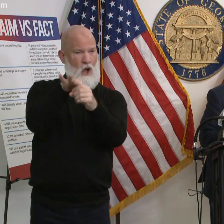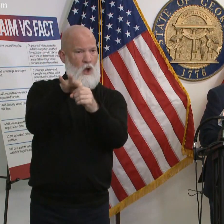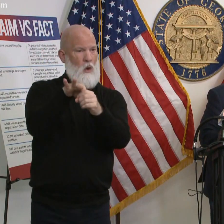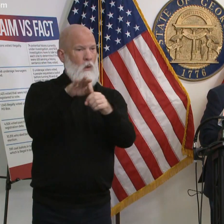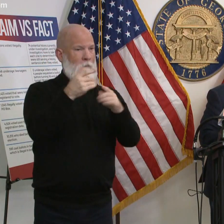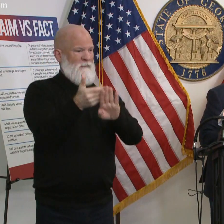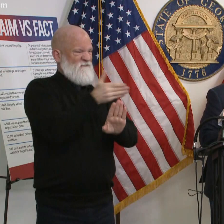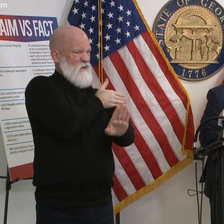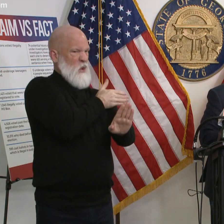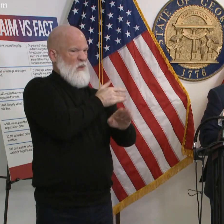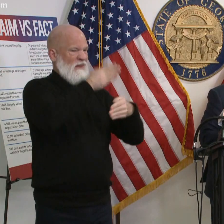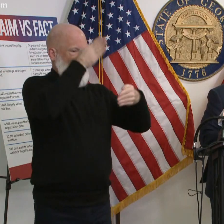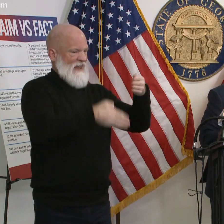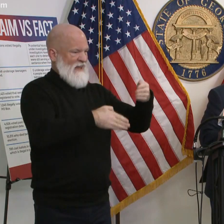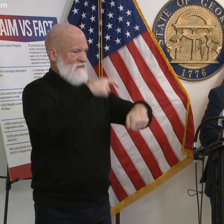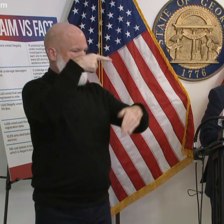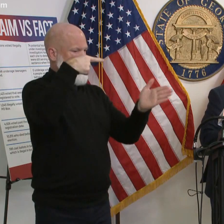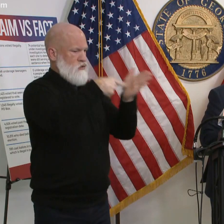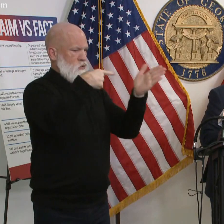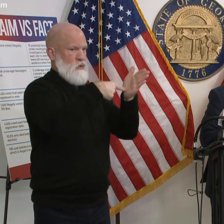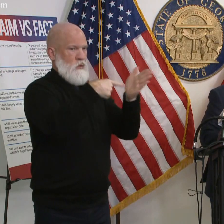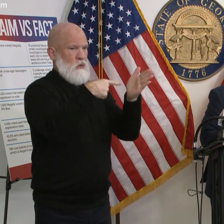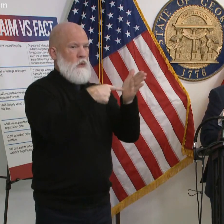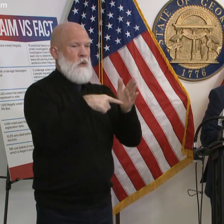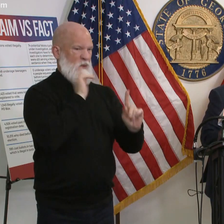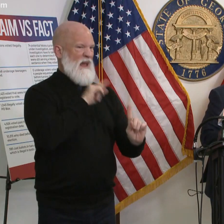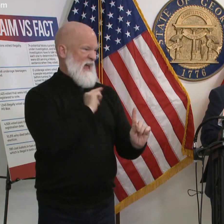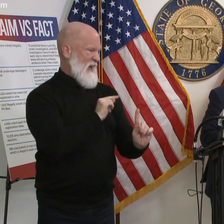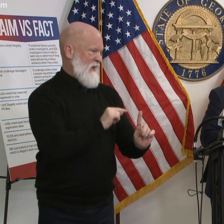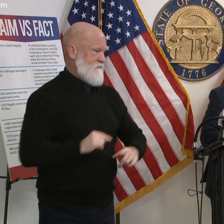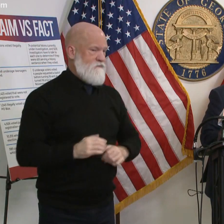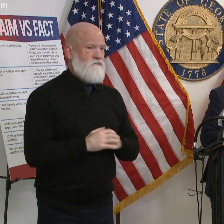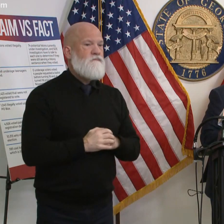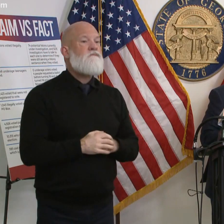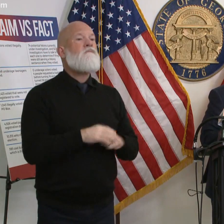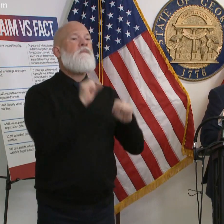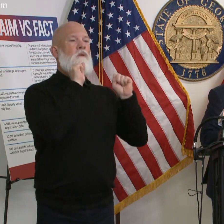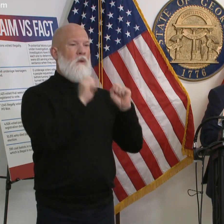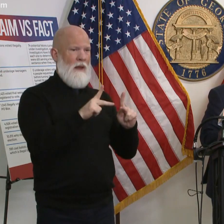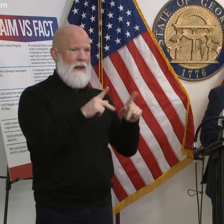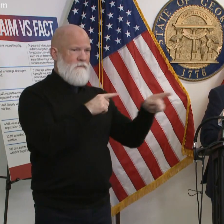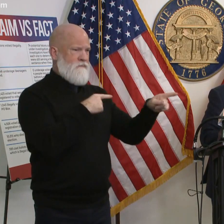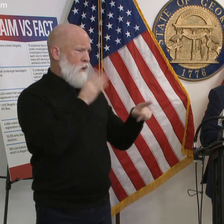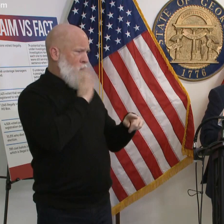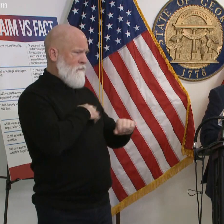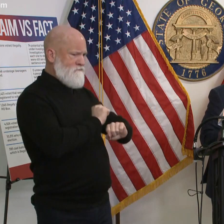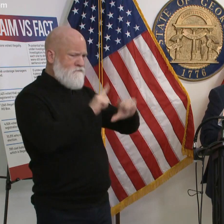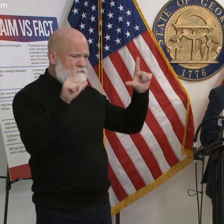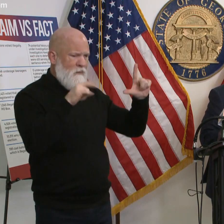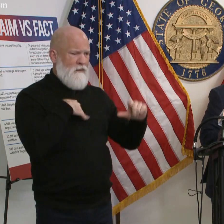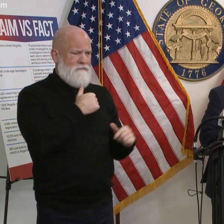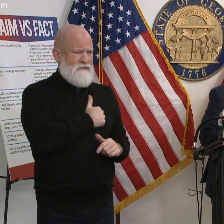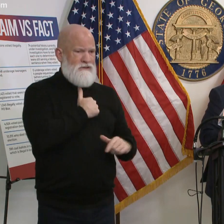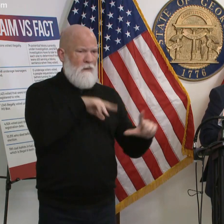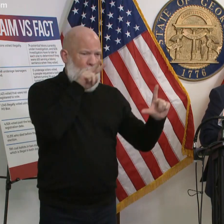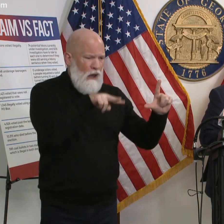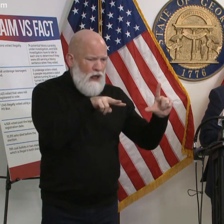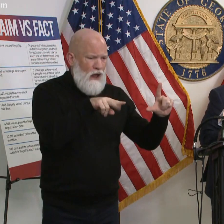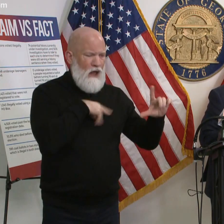000 spreadsheets and i keep on turning down people you're very very popular walter when you get back your phone